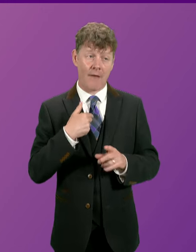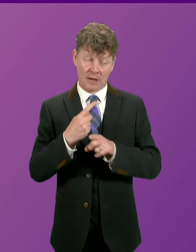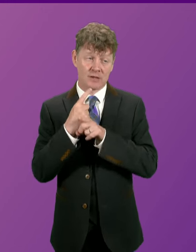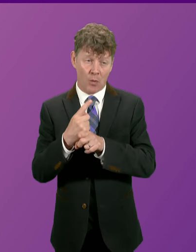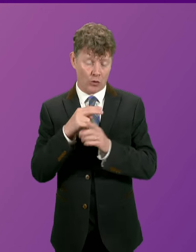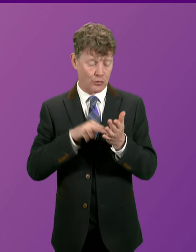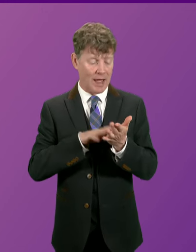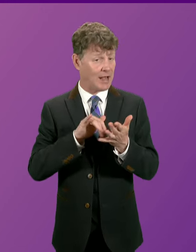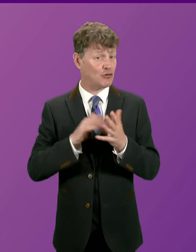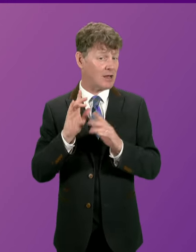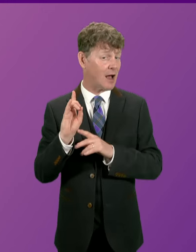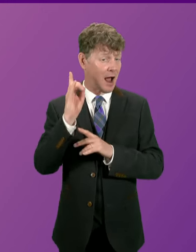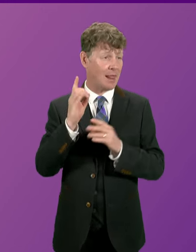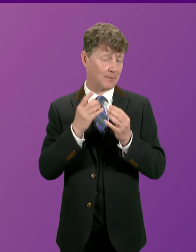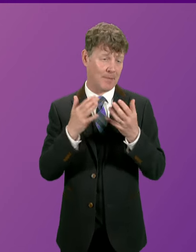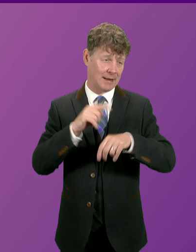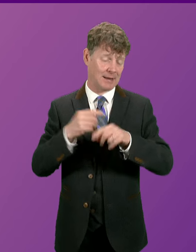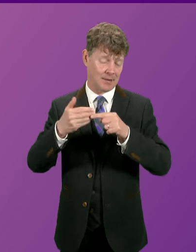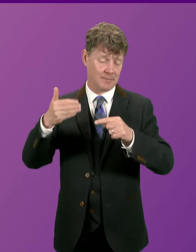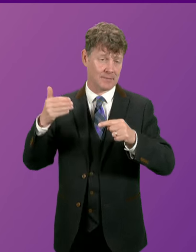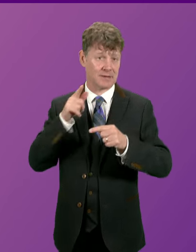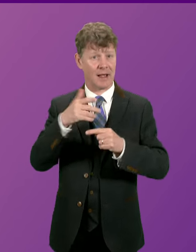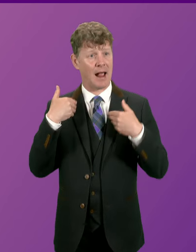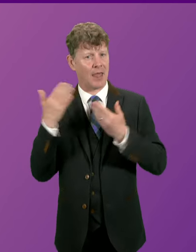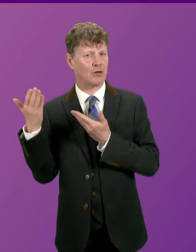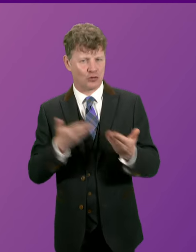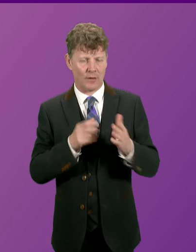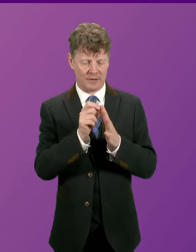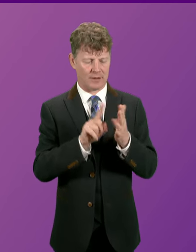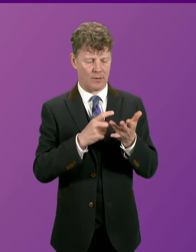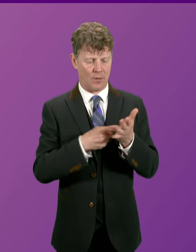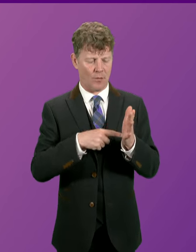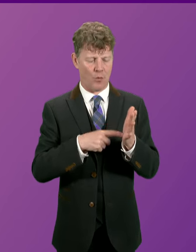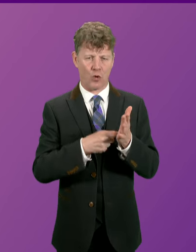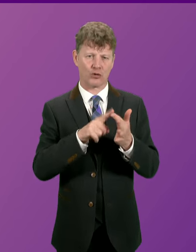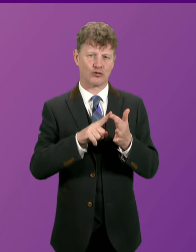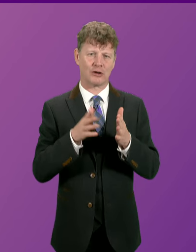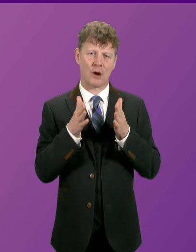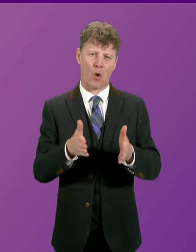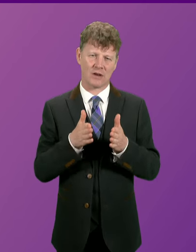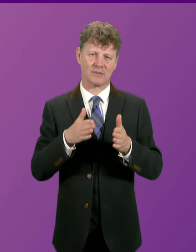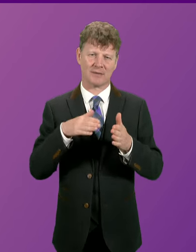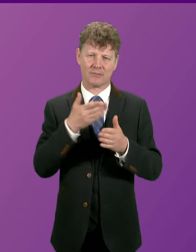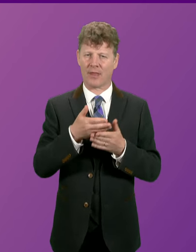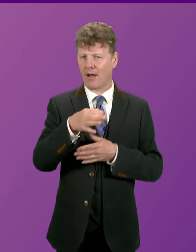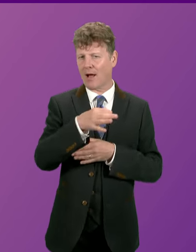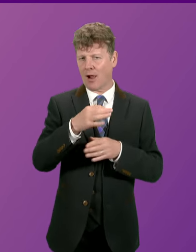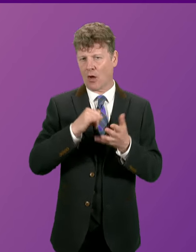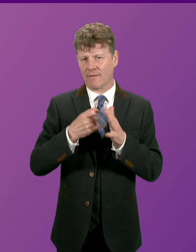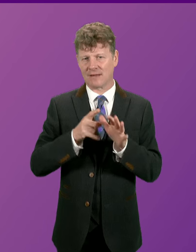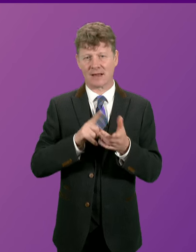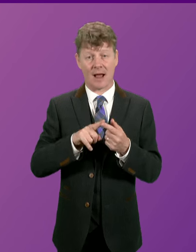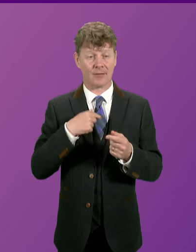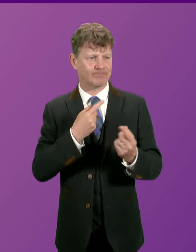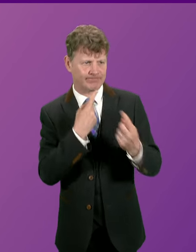numerous occasions about health service in Portree Hospital in the Isle of Skye. Each time I do, they come back to me